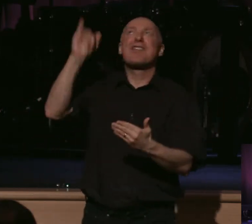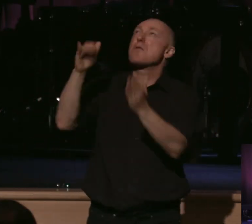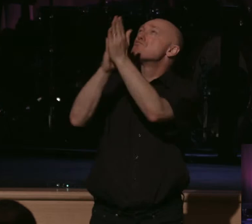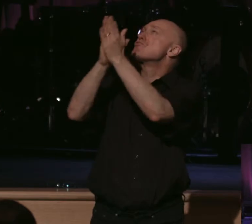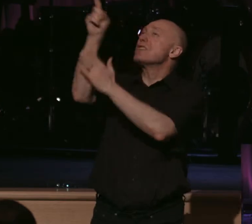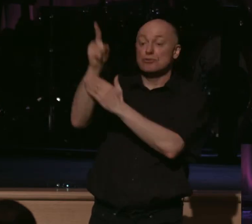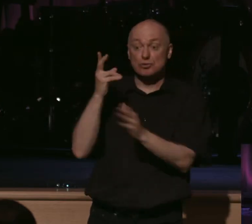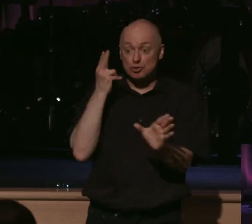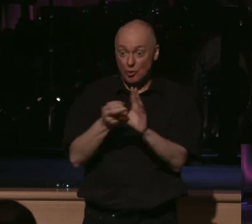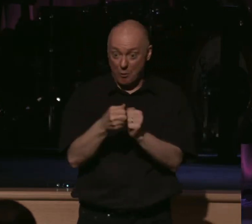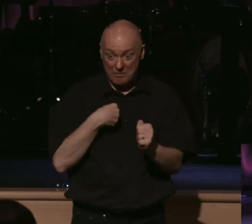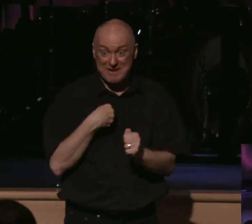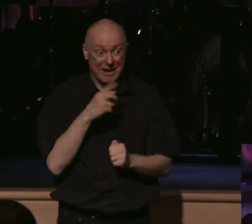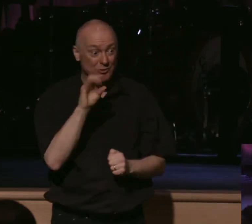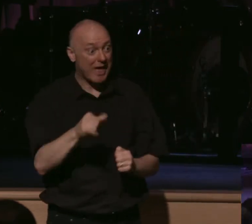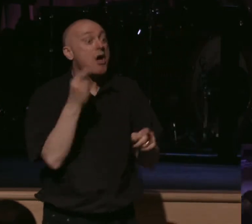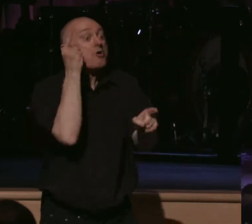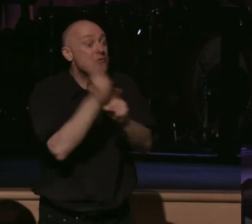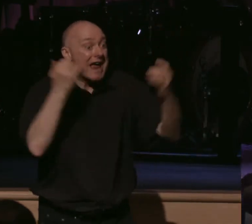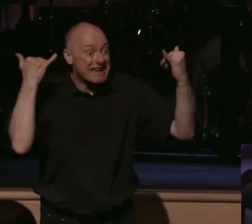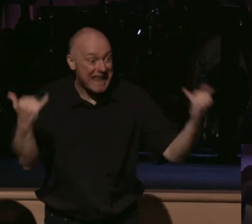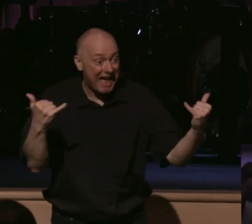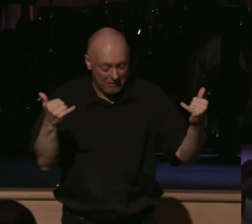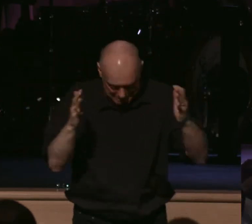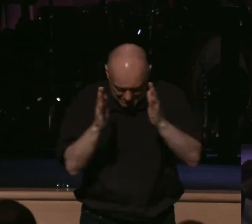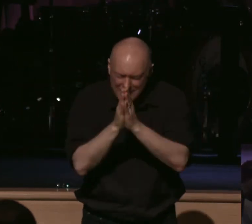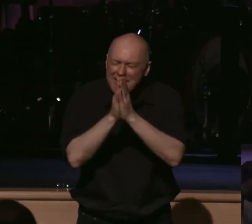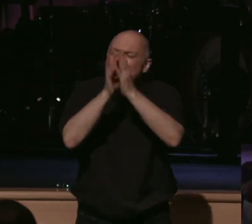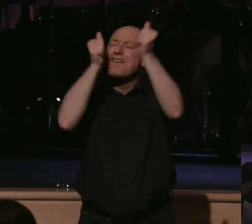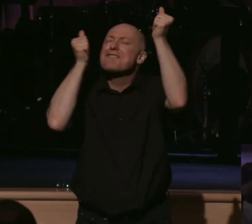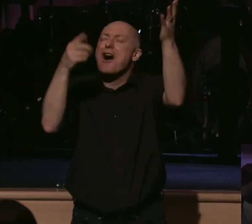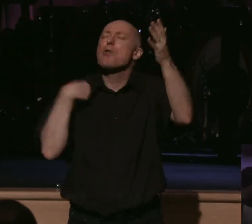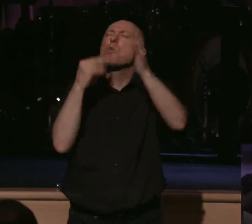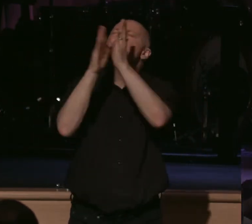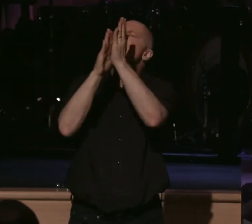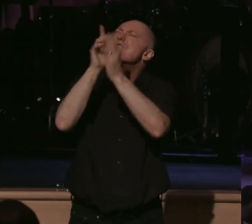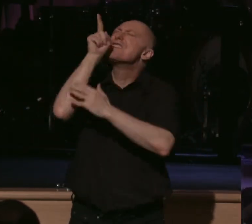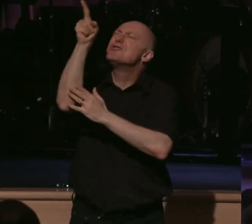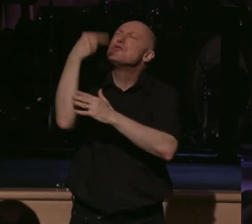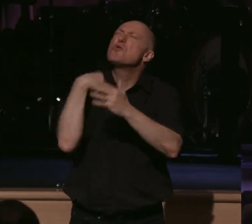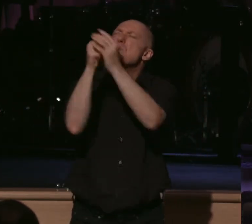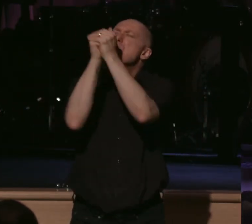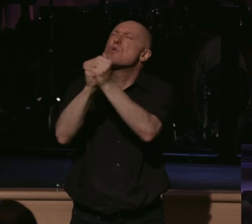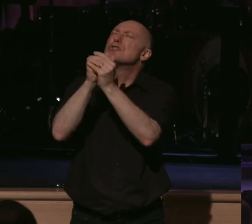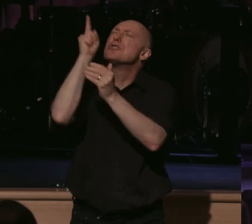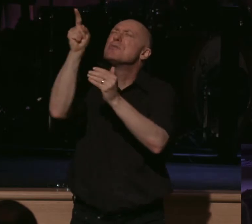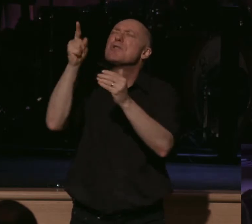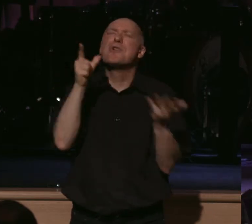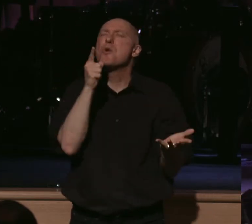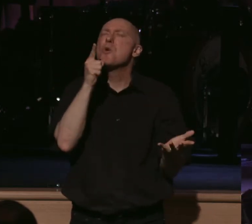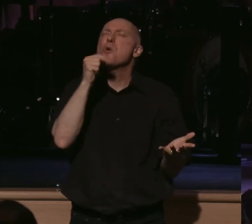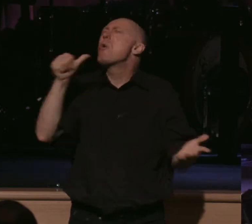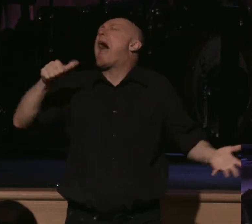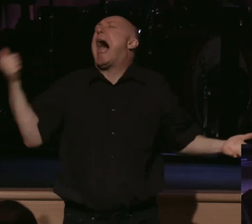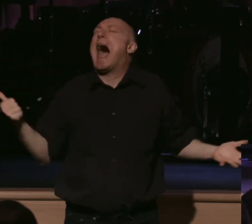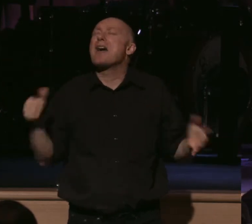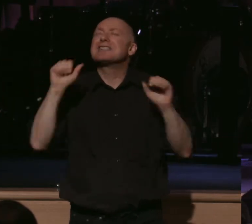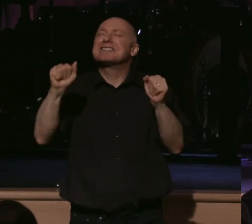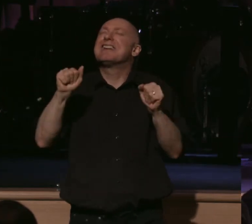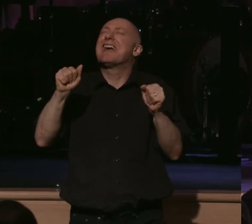that. I pray that you would join me as I do that right now. Father, we do praise you. We worship you and say, who else can get glory